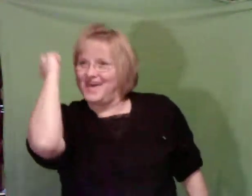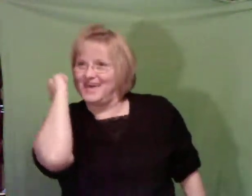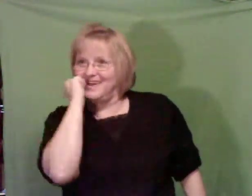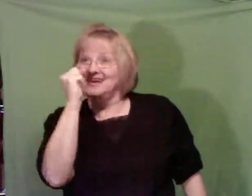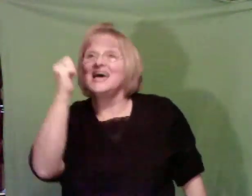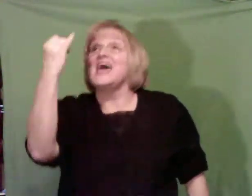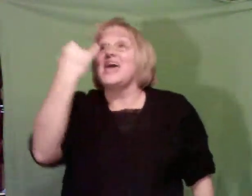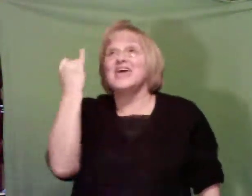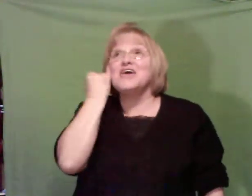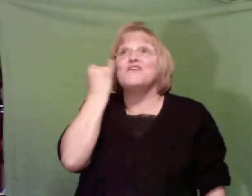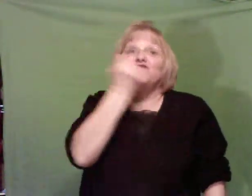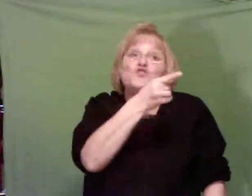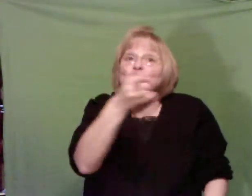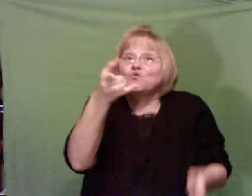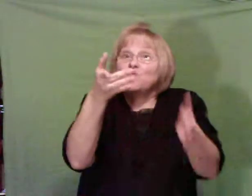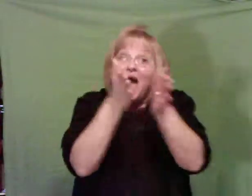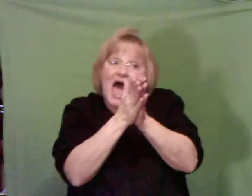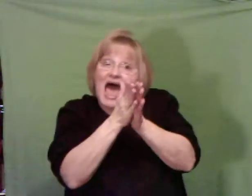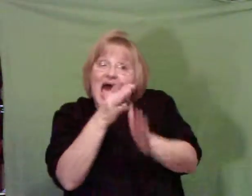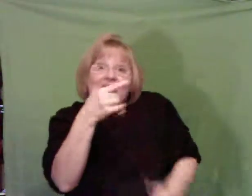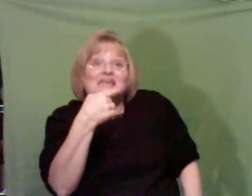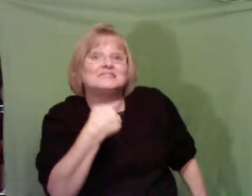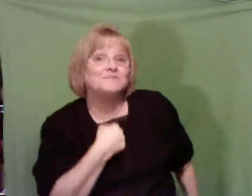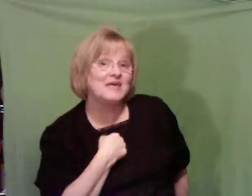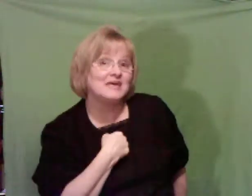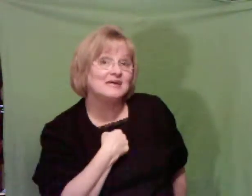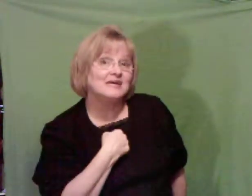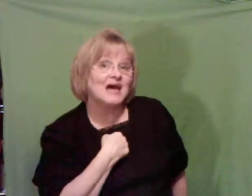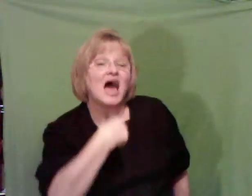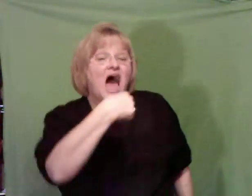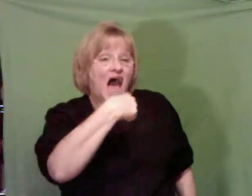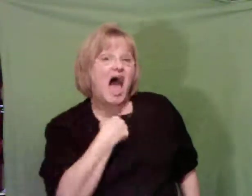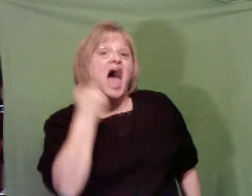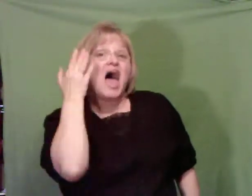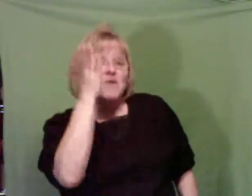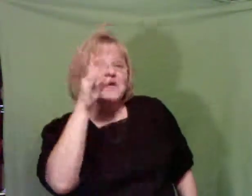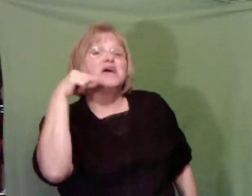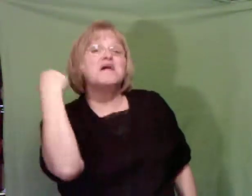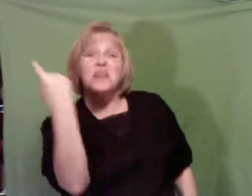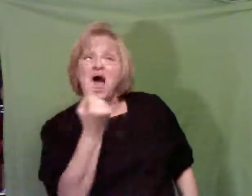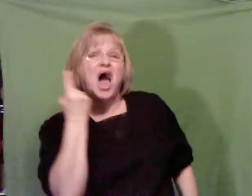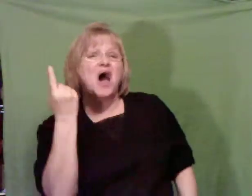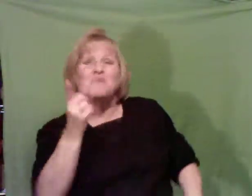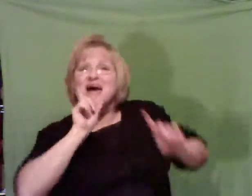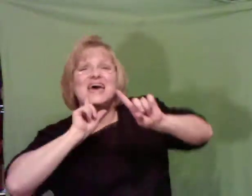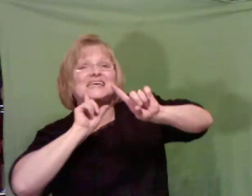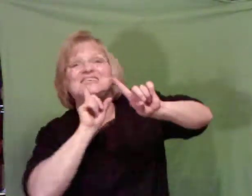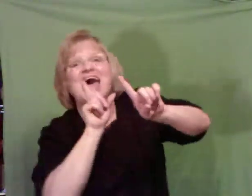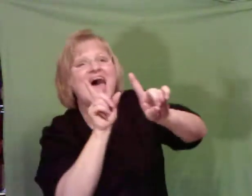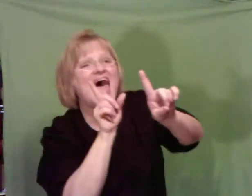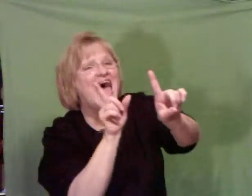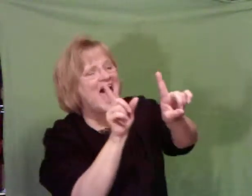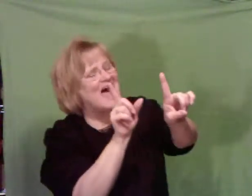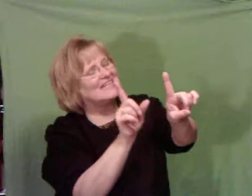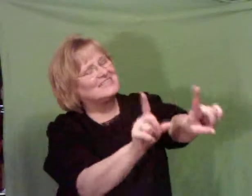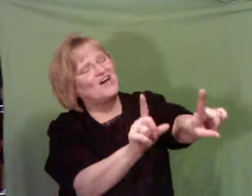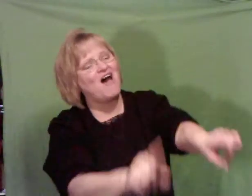If you ask me, I will always answer.